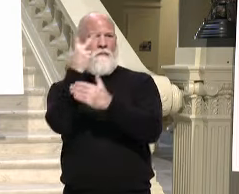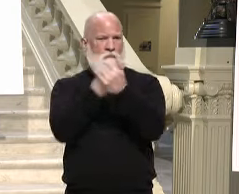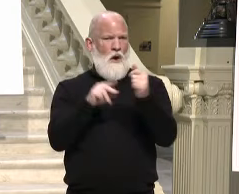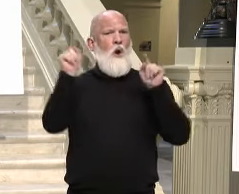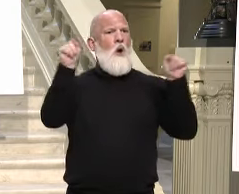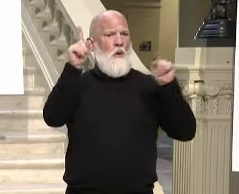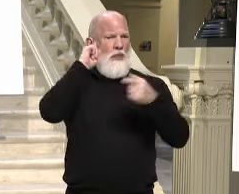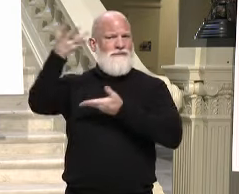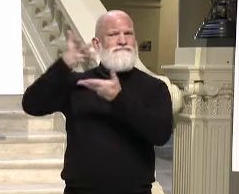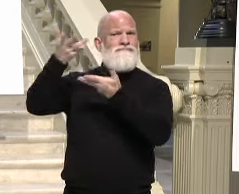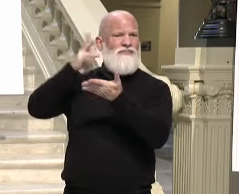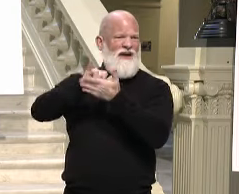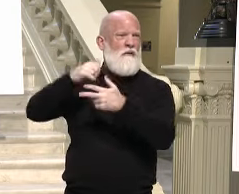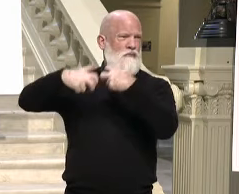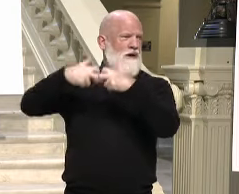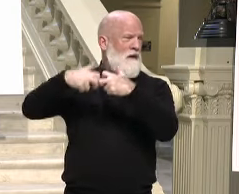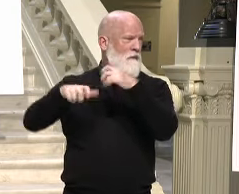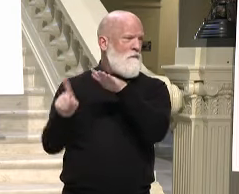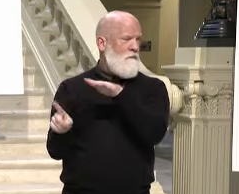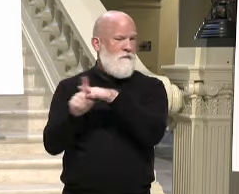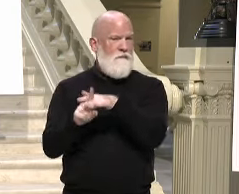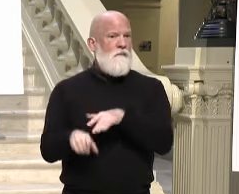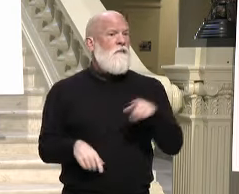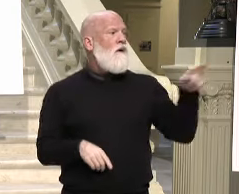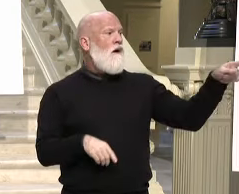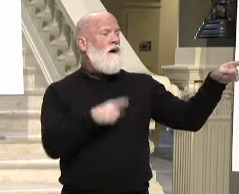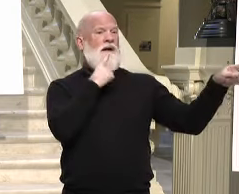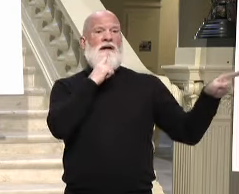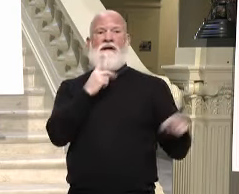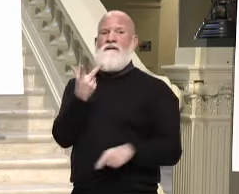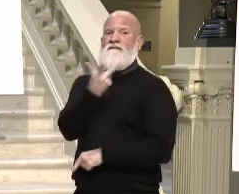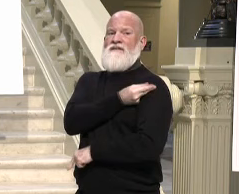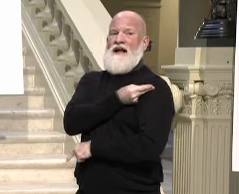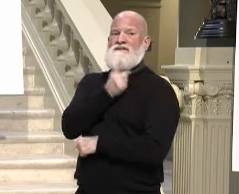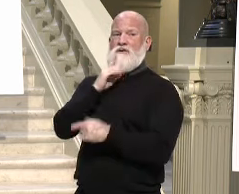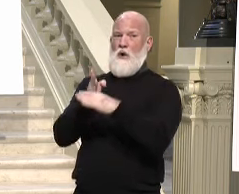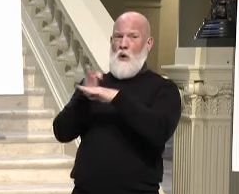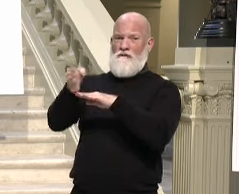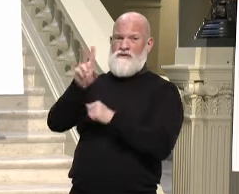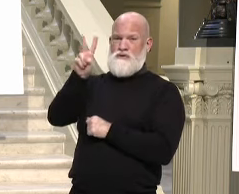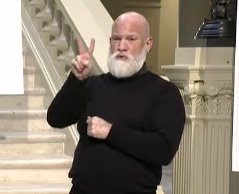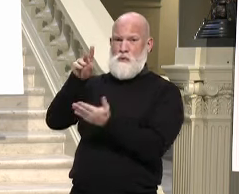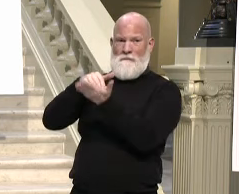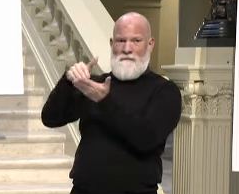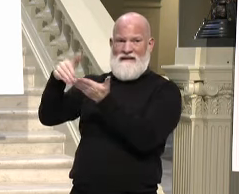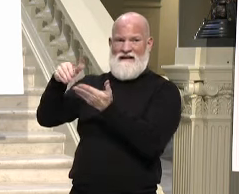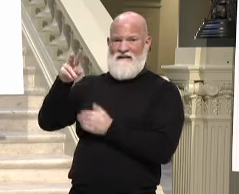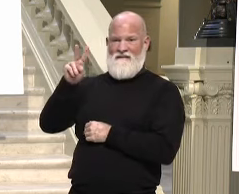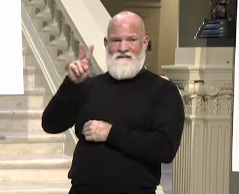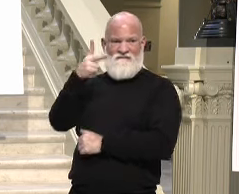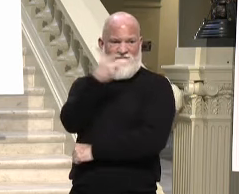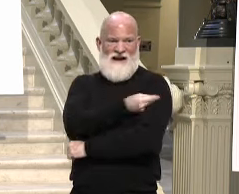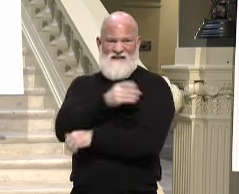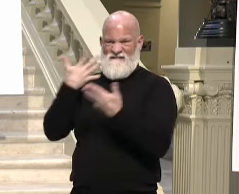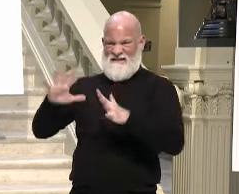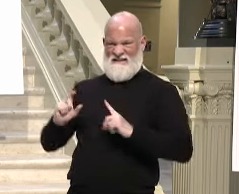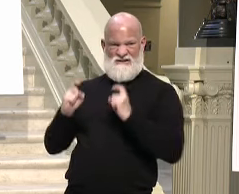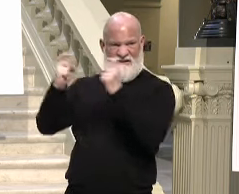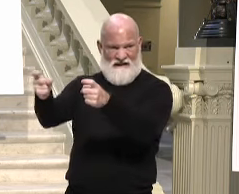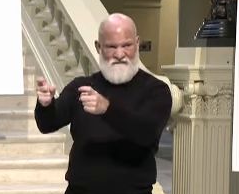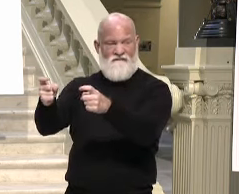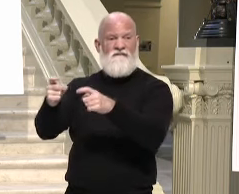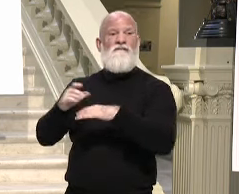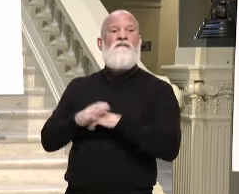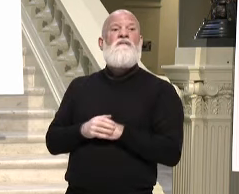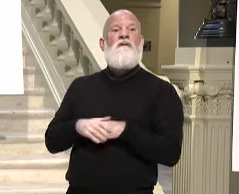Governor Kemp, on the vaccines, over 2 million vaccines have been administered so far. I believe it's the latest number I've